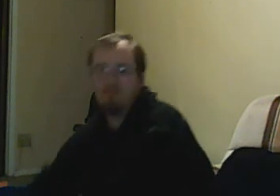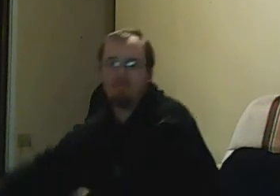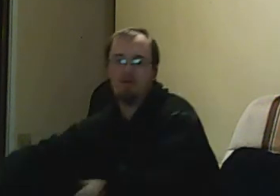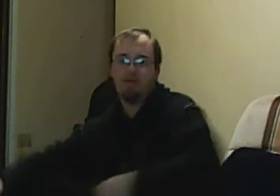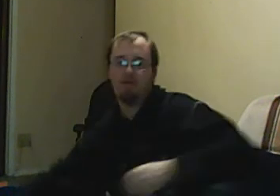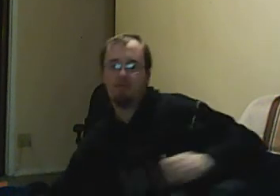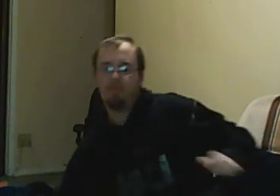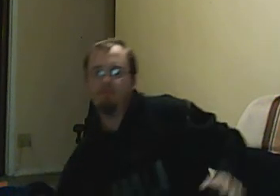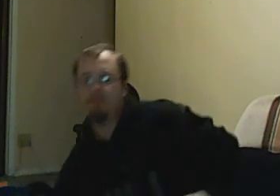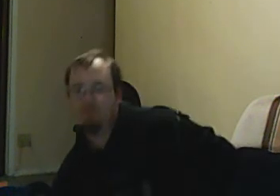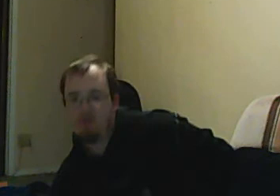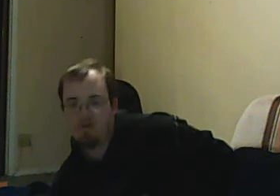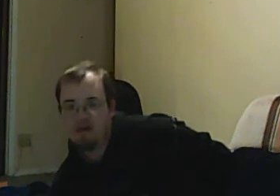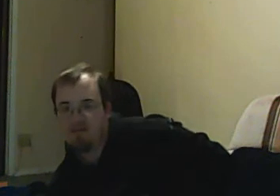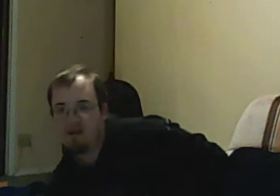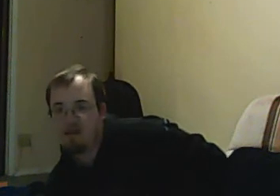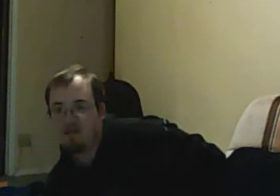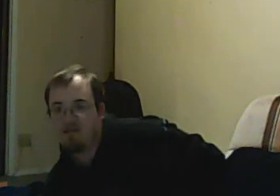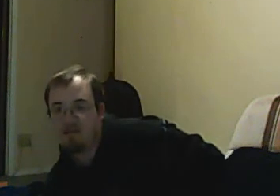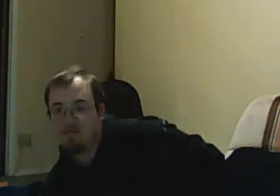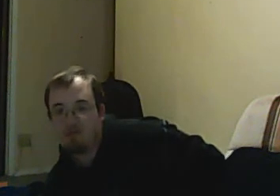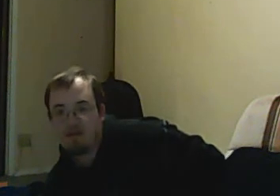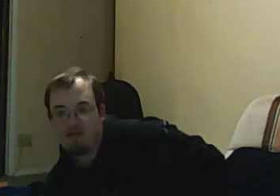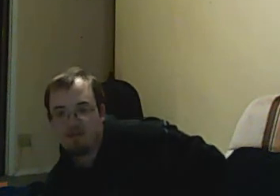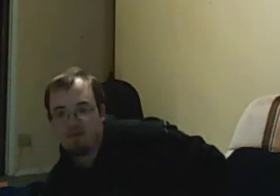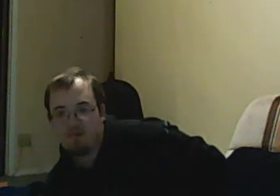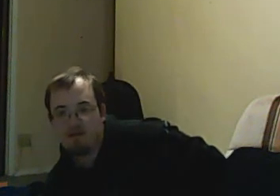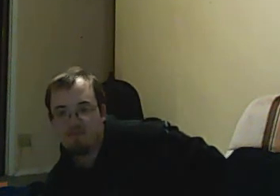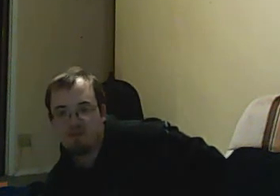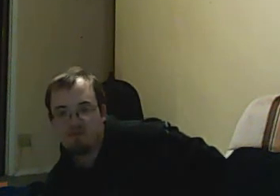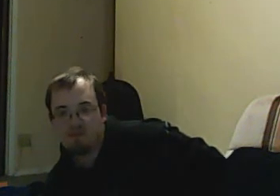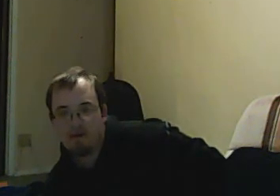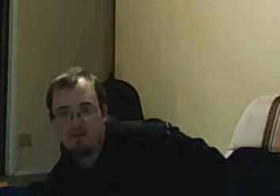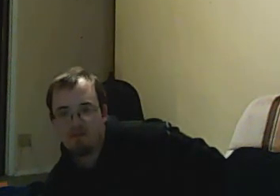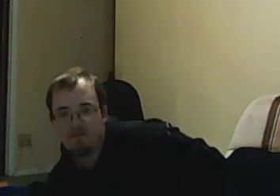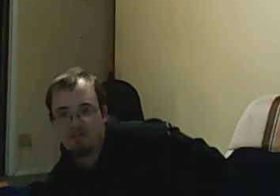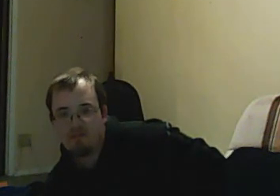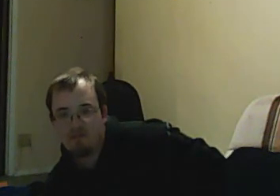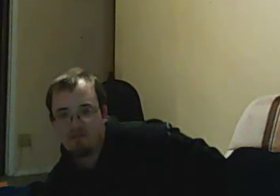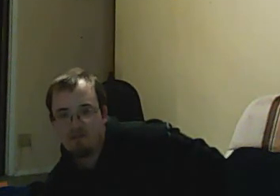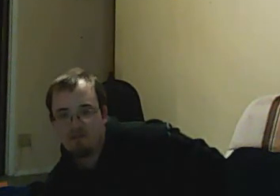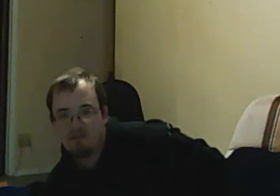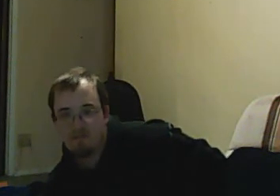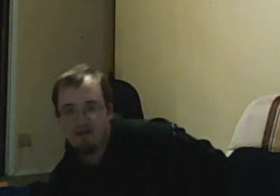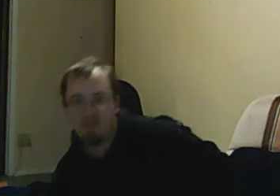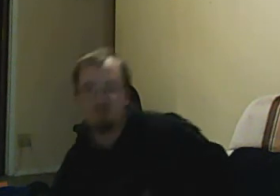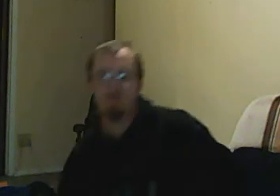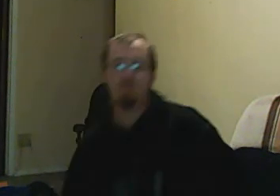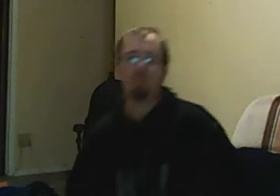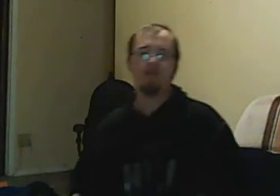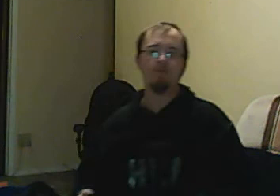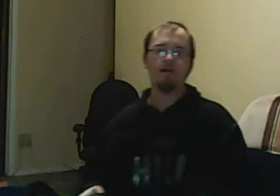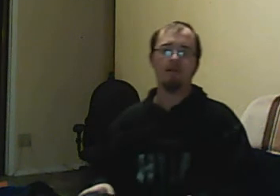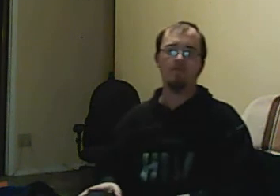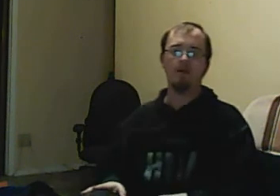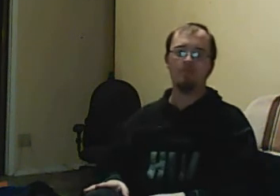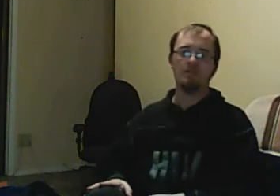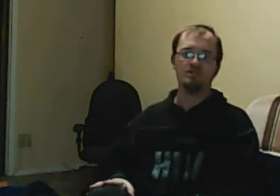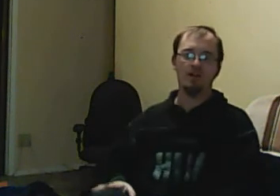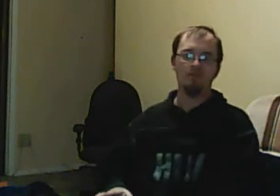goes, there were never any guarantees for Degrassi. We were all subject to the writers and the decisions they made. After reading the first episode, I thought it was possible that Sean